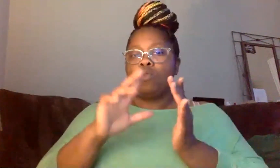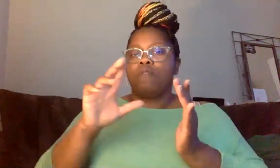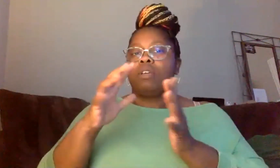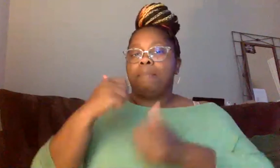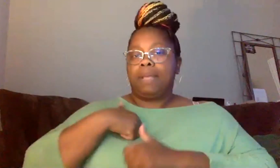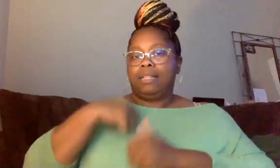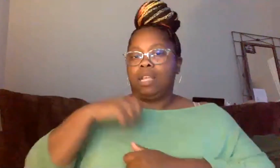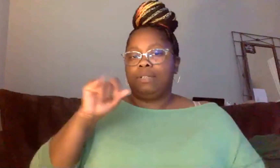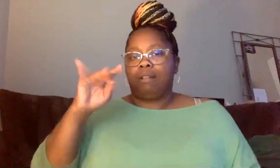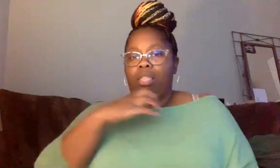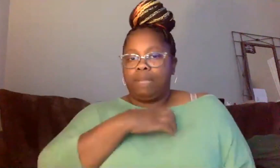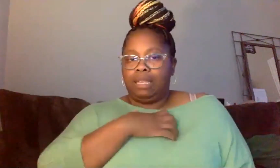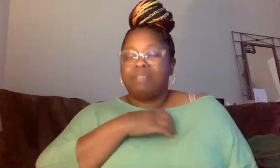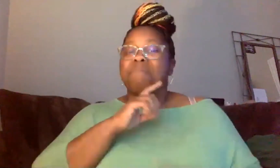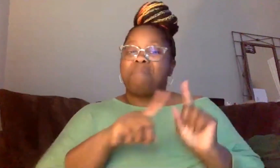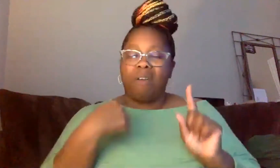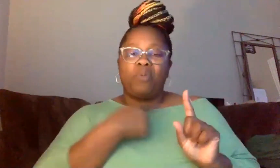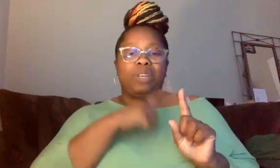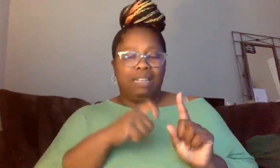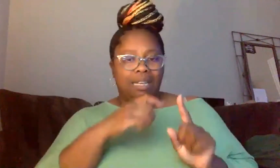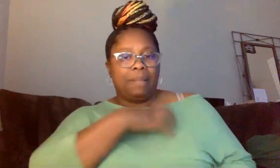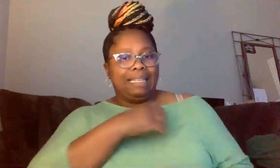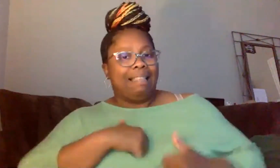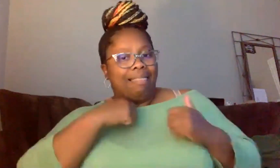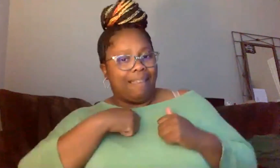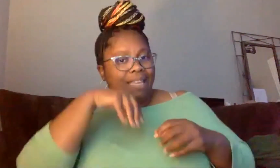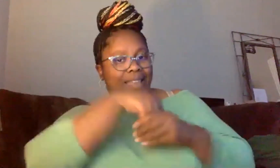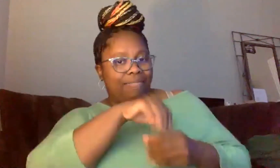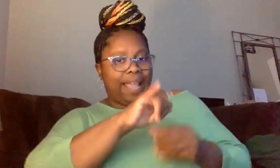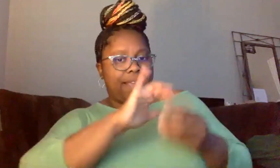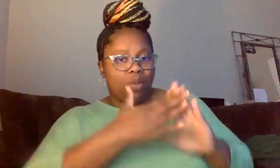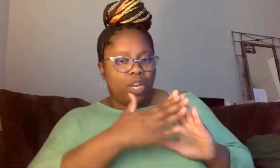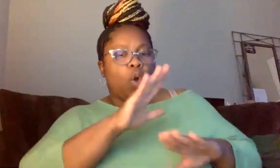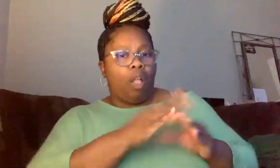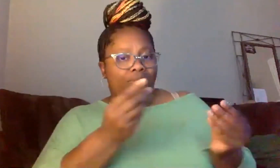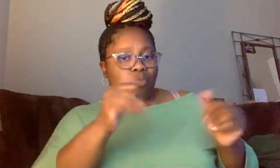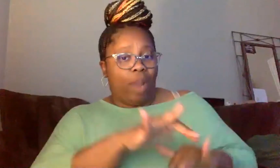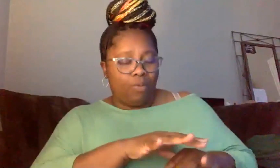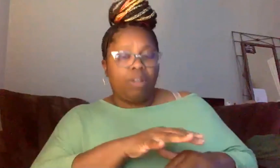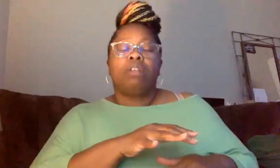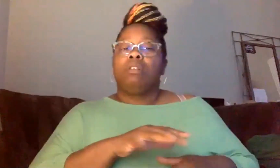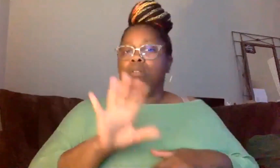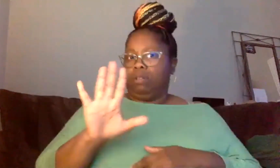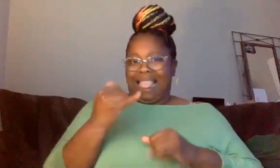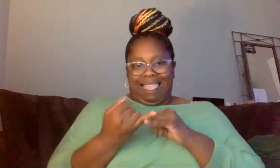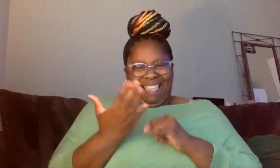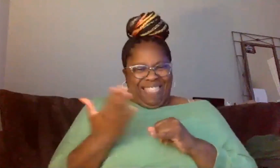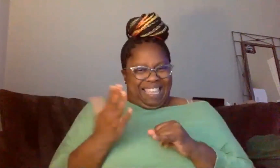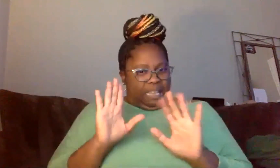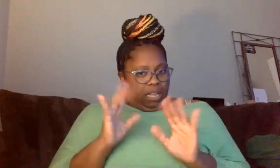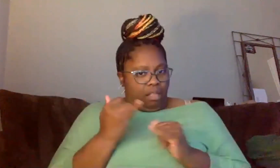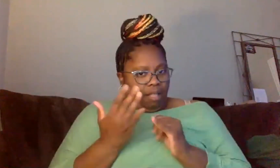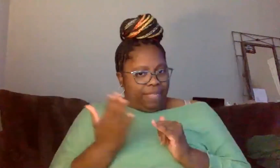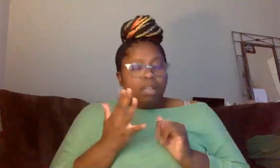communities, being on the ground. And this is very important. And the last thing that I will say, this is really